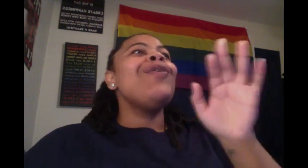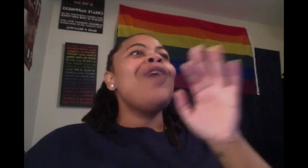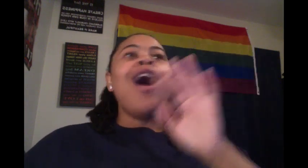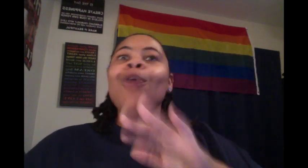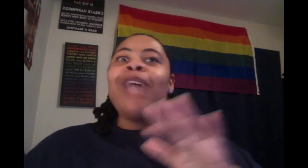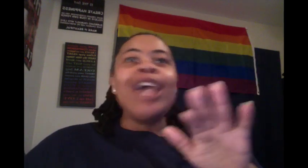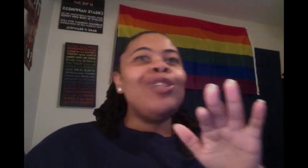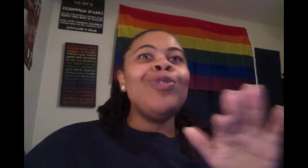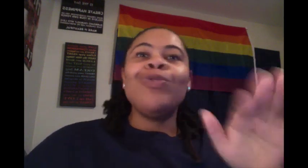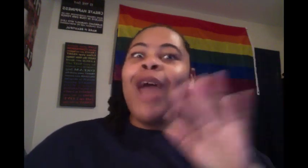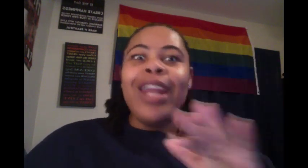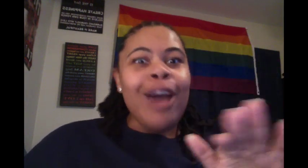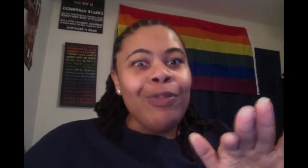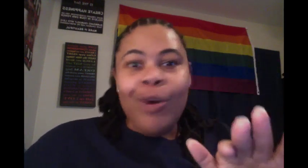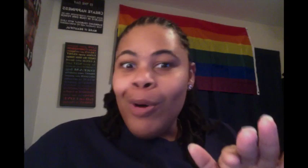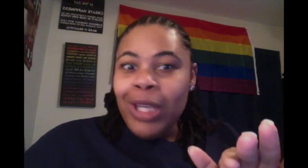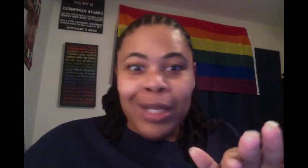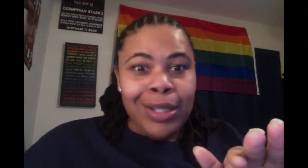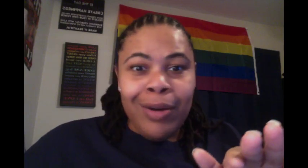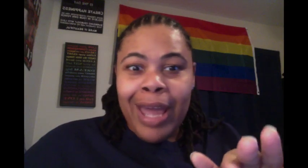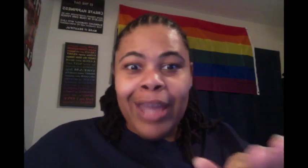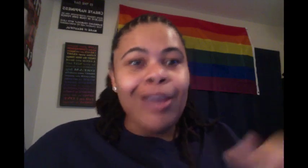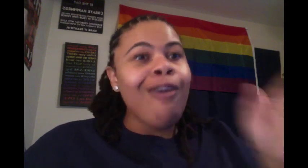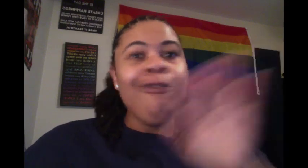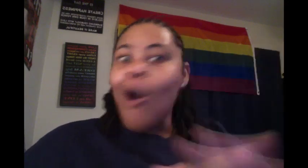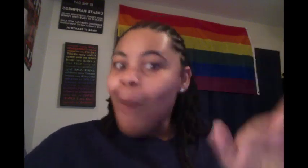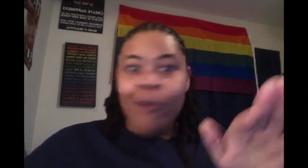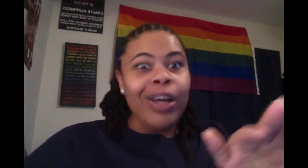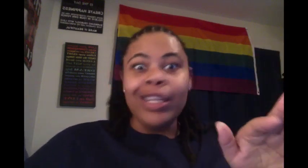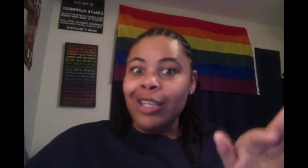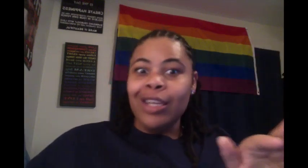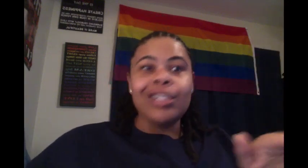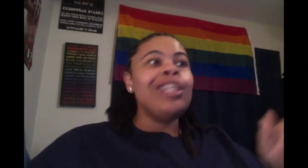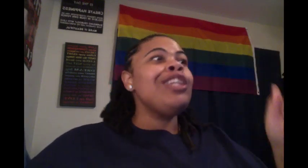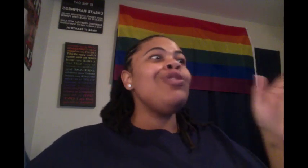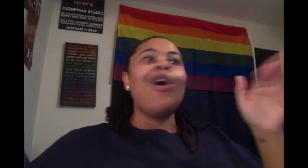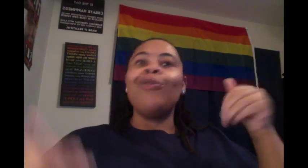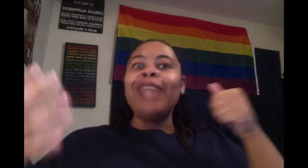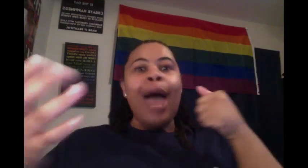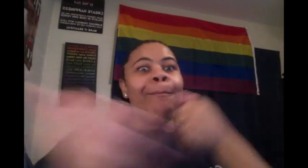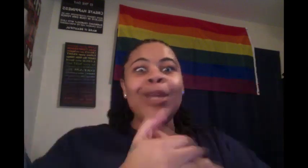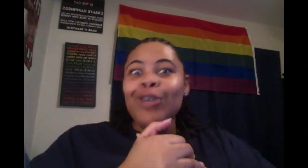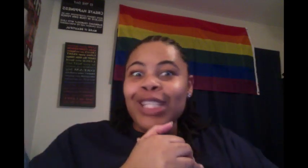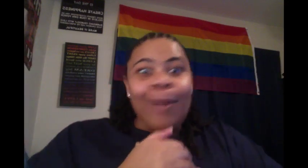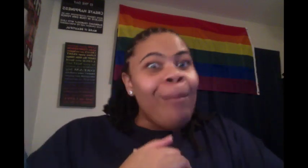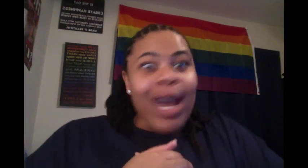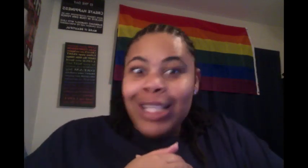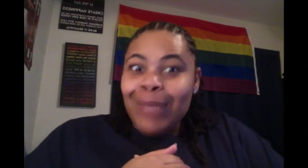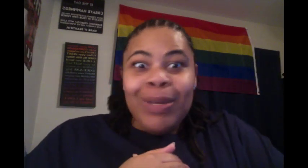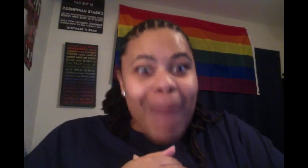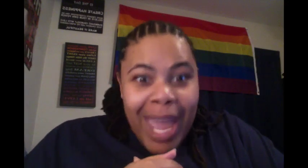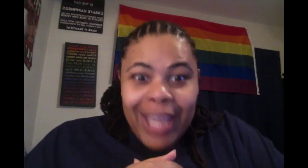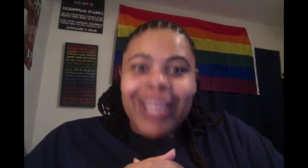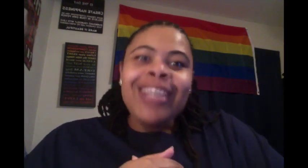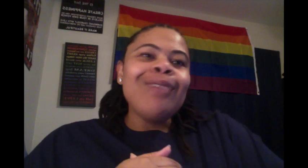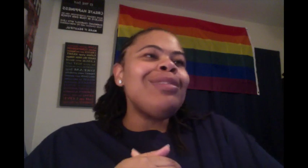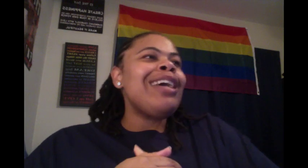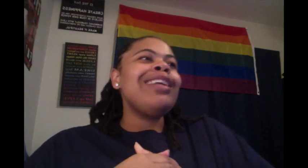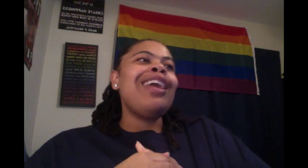All we got to do is ride it out for four more years. Okay. Four more fucking years. You know, we got millions of money to be made. He was like, it ain't